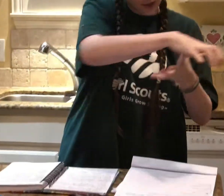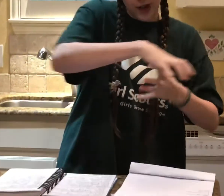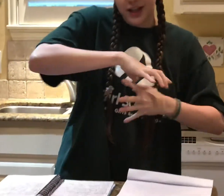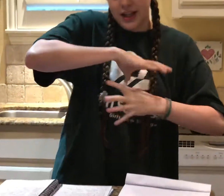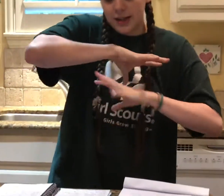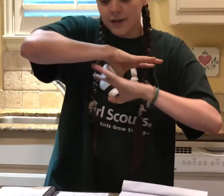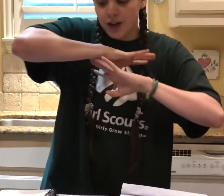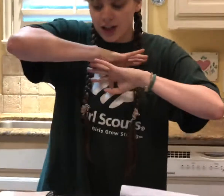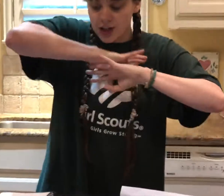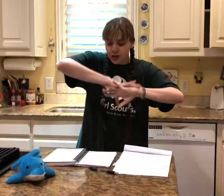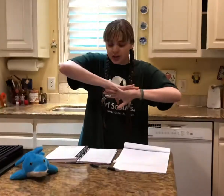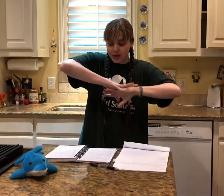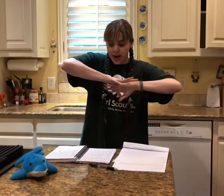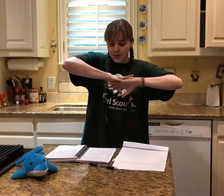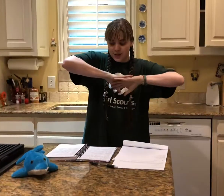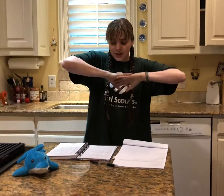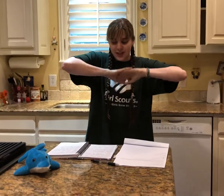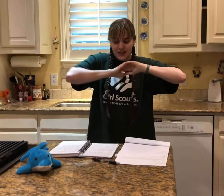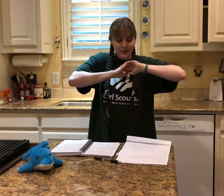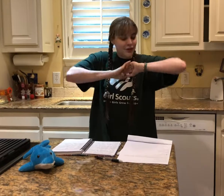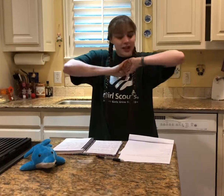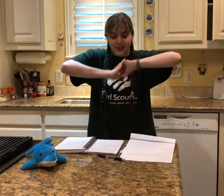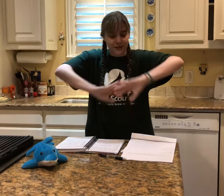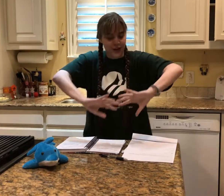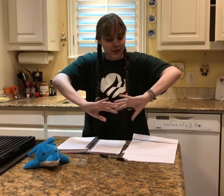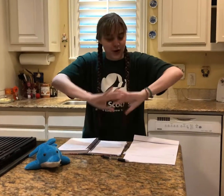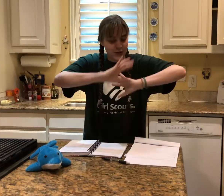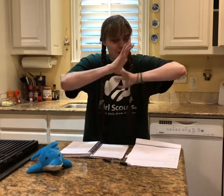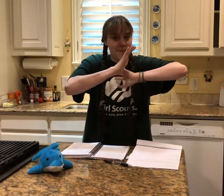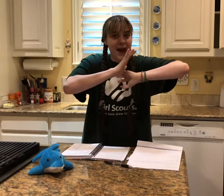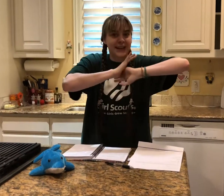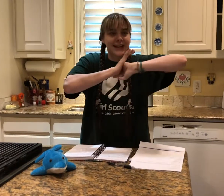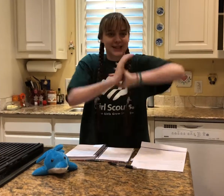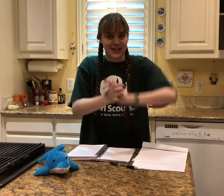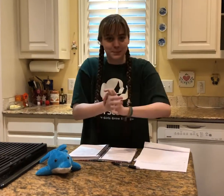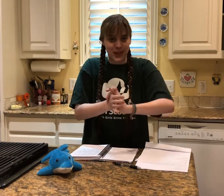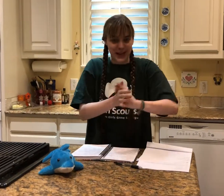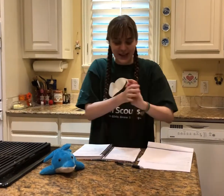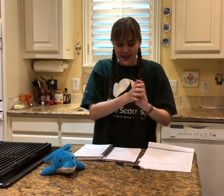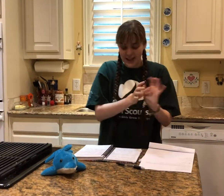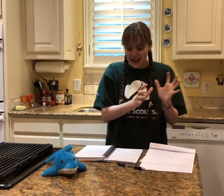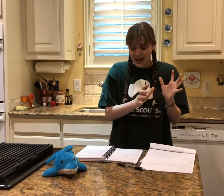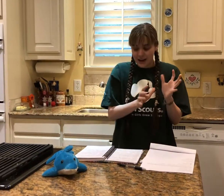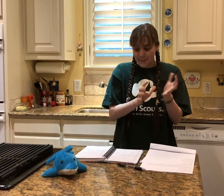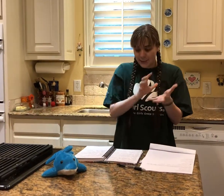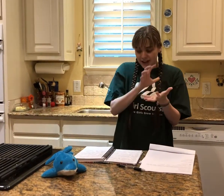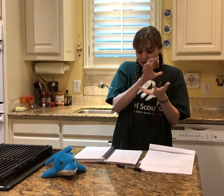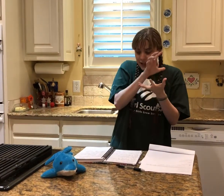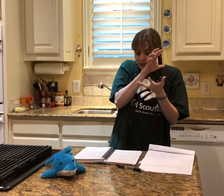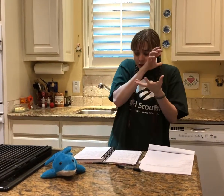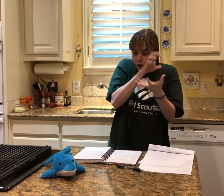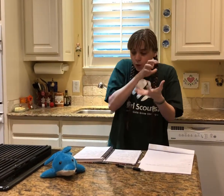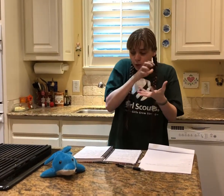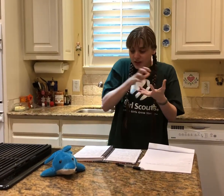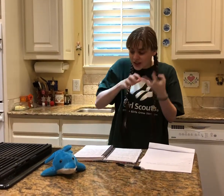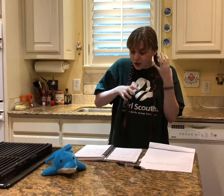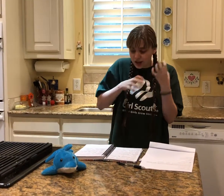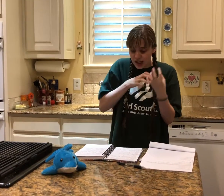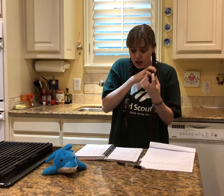and they eat in a very interesting way which is relatively gross I'm not going to explain it but they're like the coolest little things